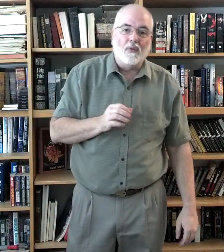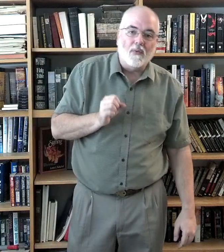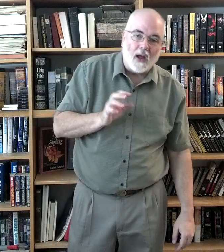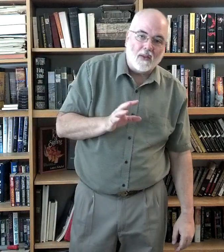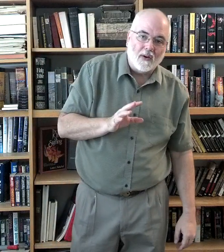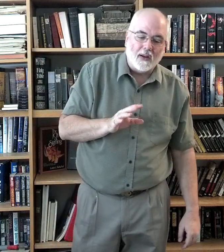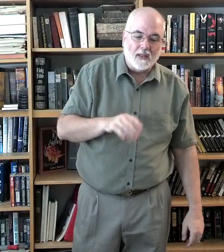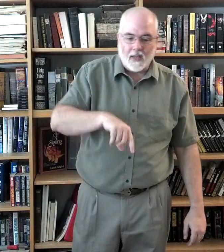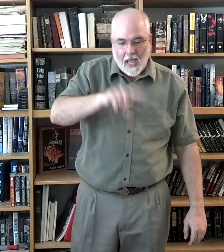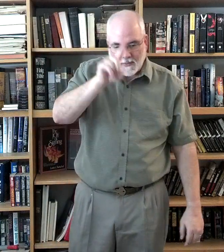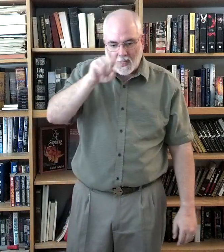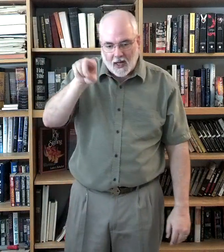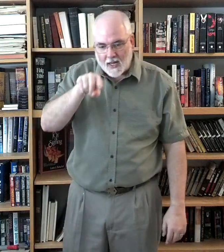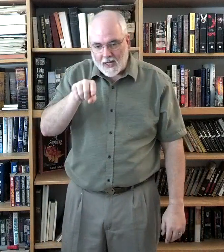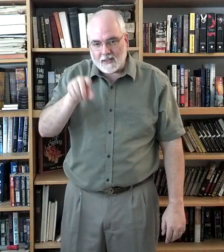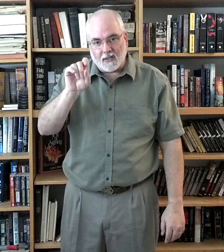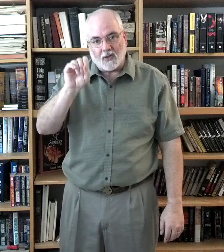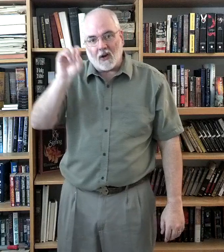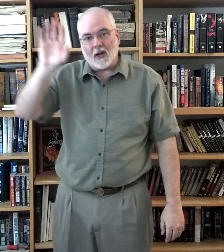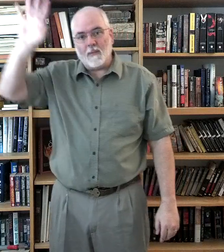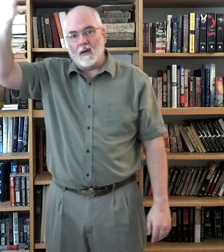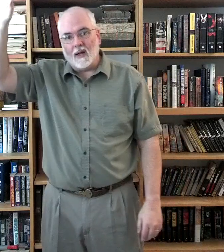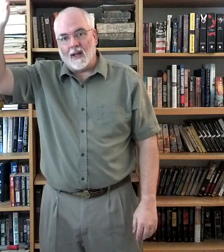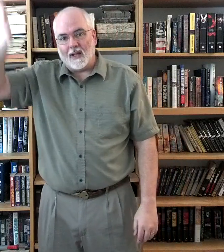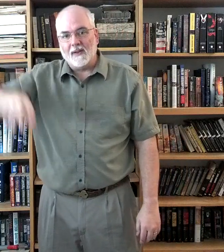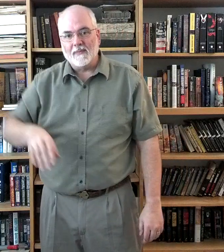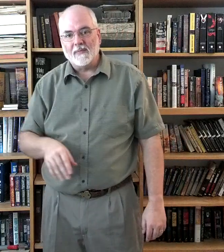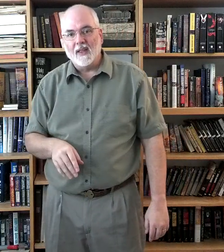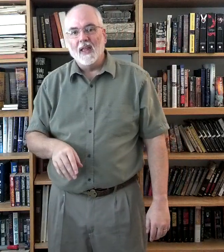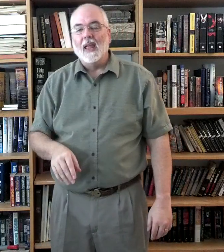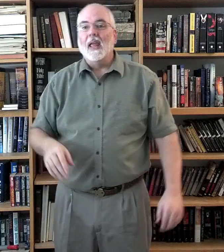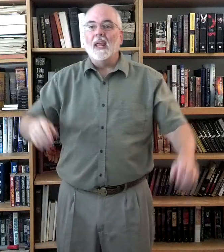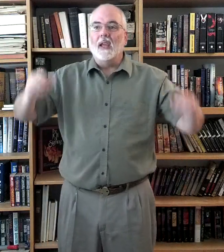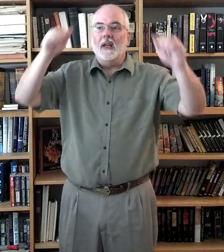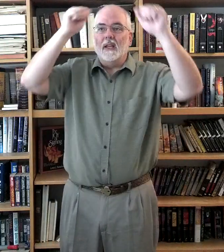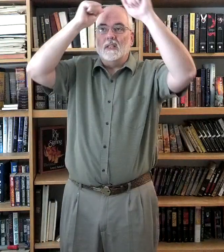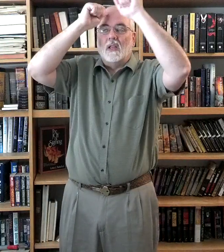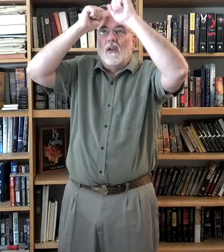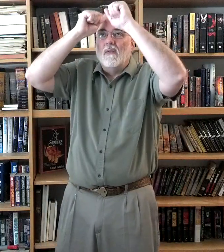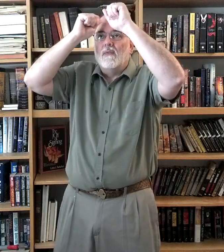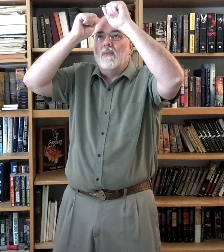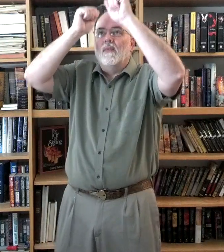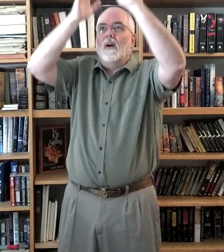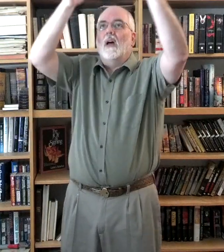Father is capitalized and talking about God, it is Father.